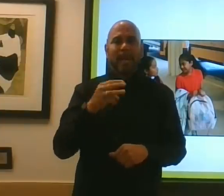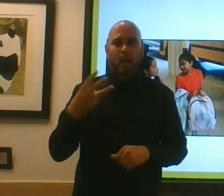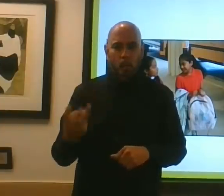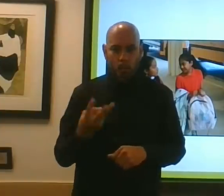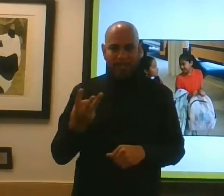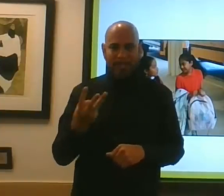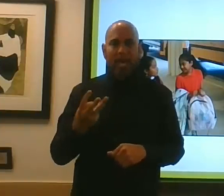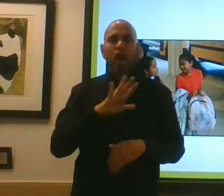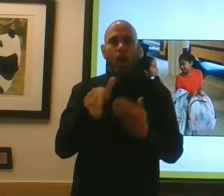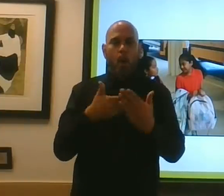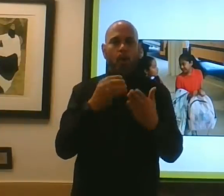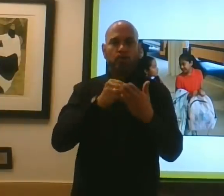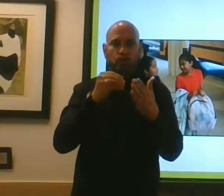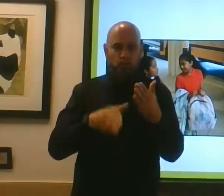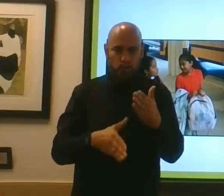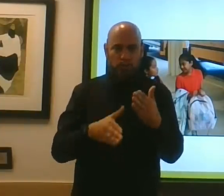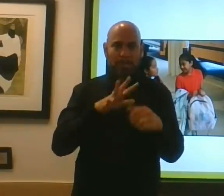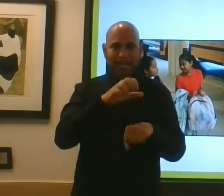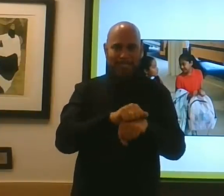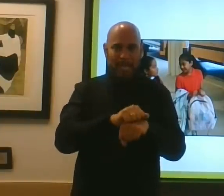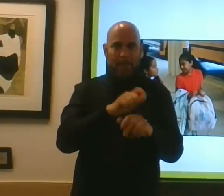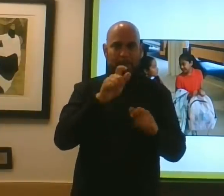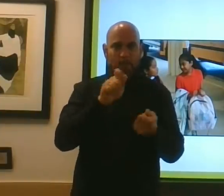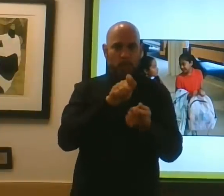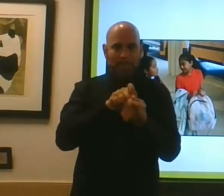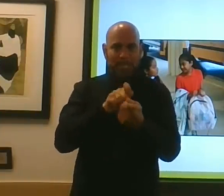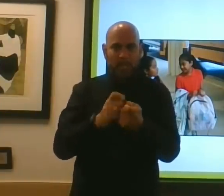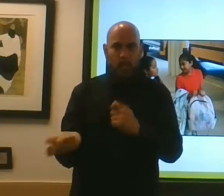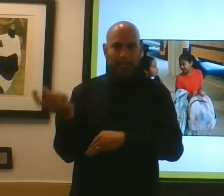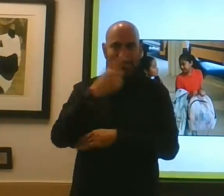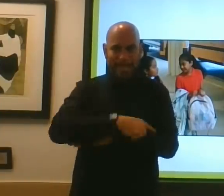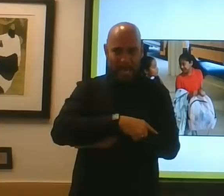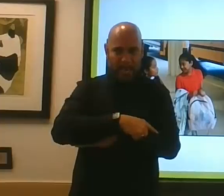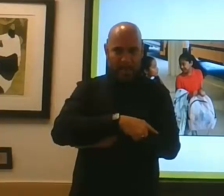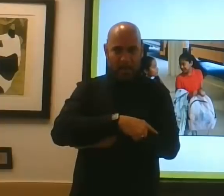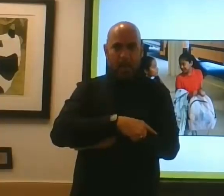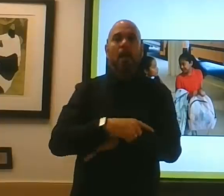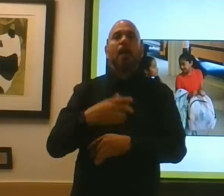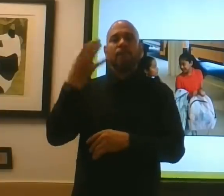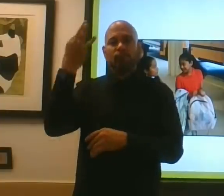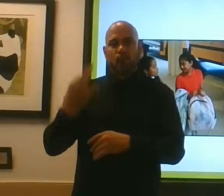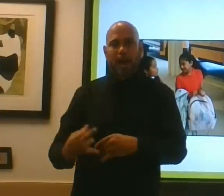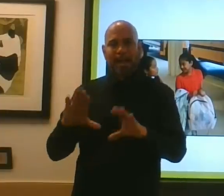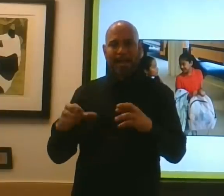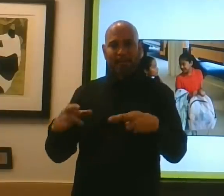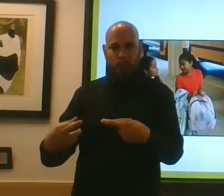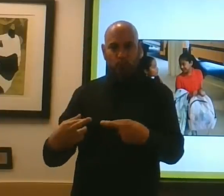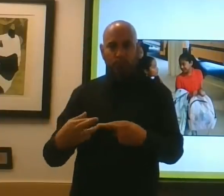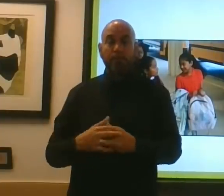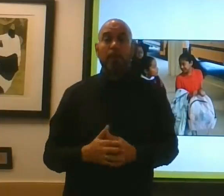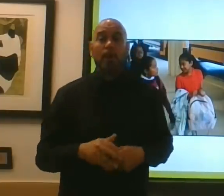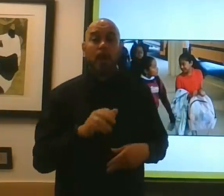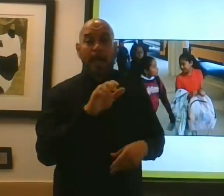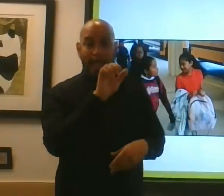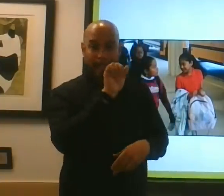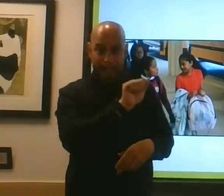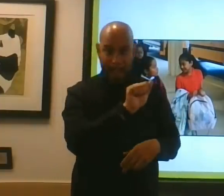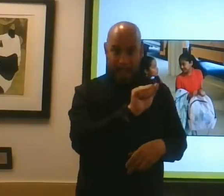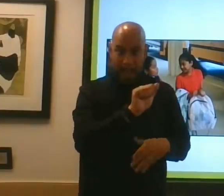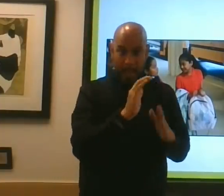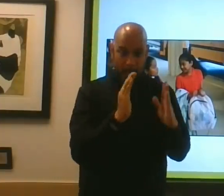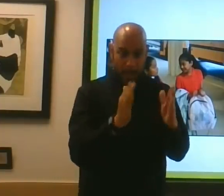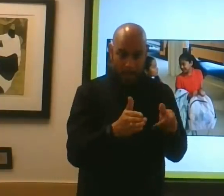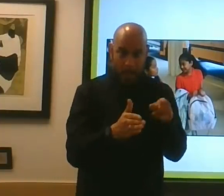the classroom on Fridays. So option A, low risk, face-to-face. Option B, high